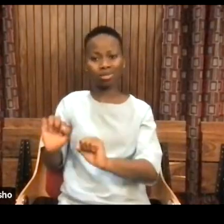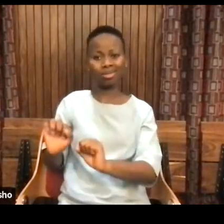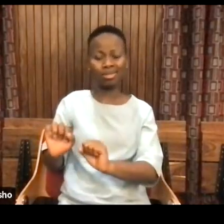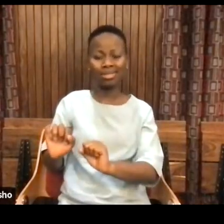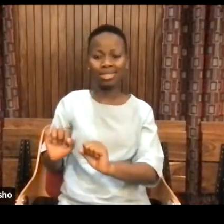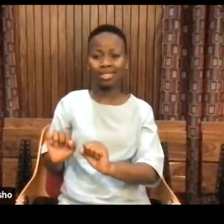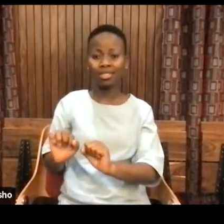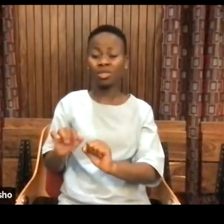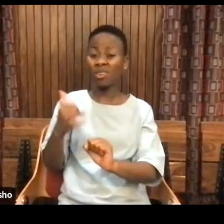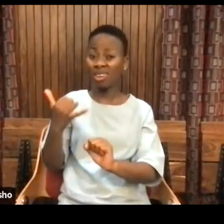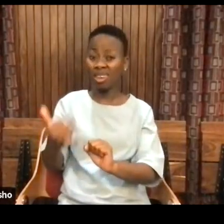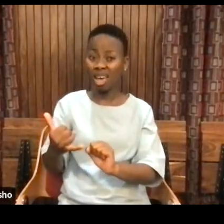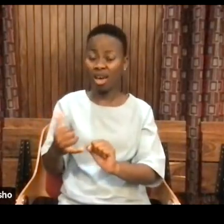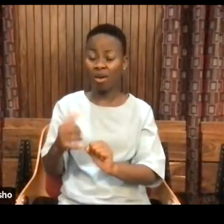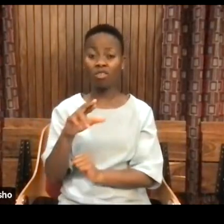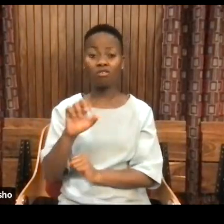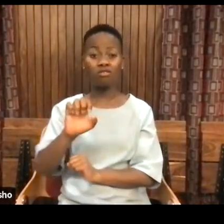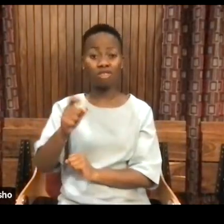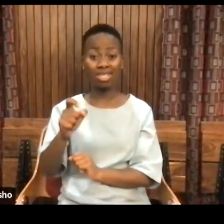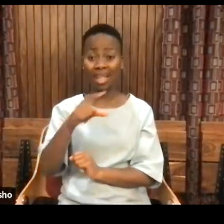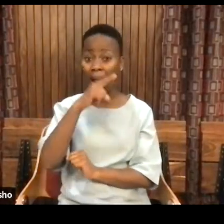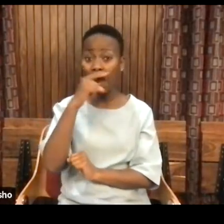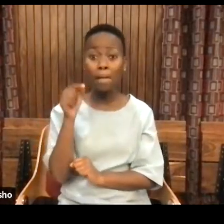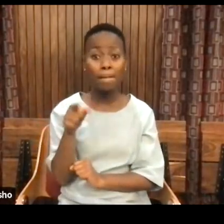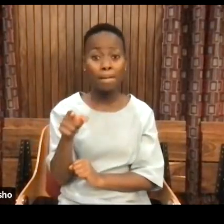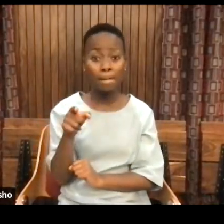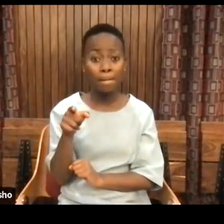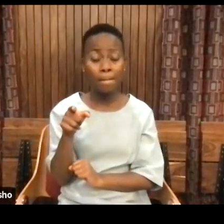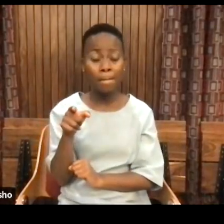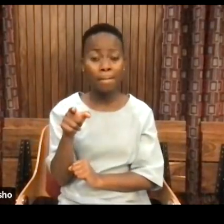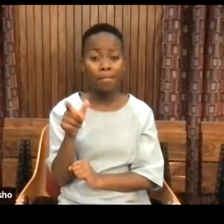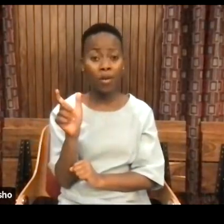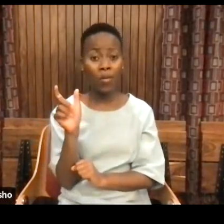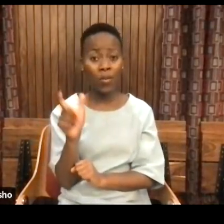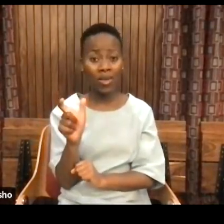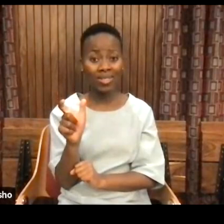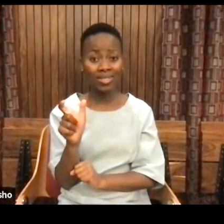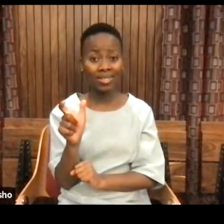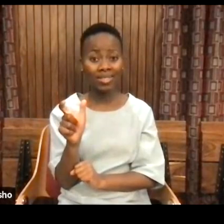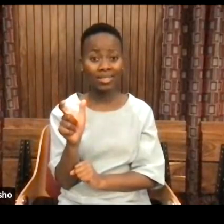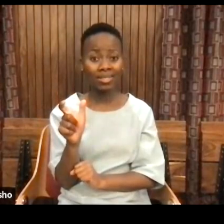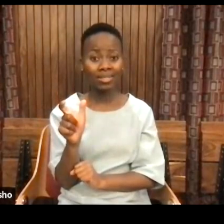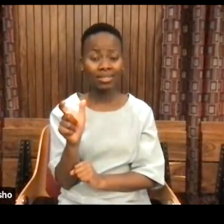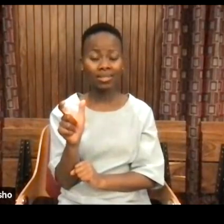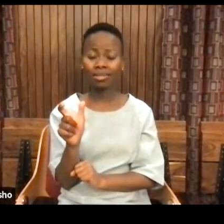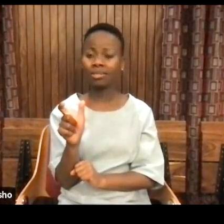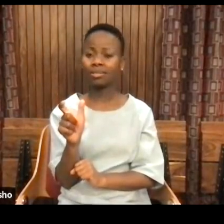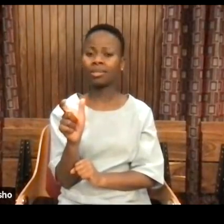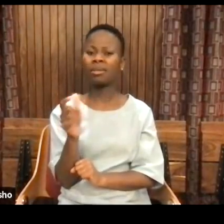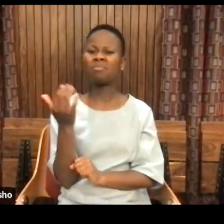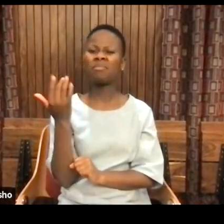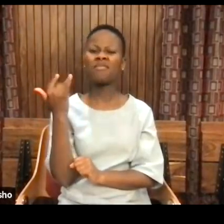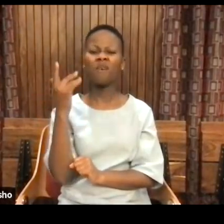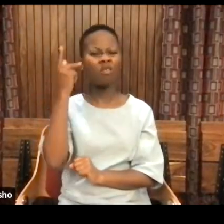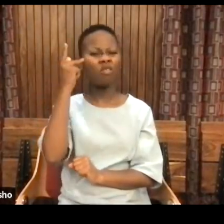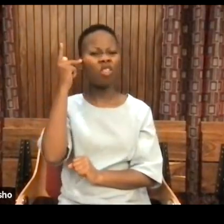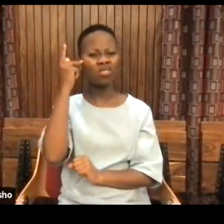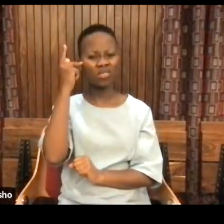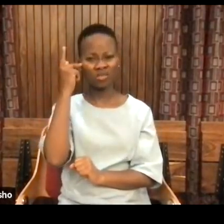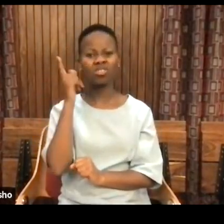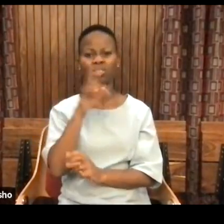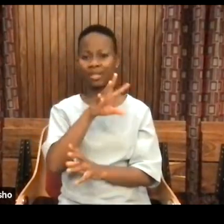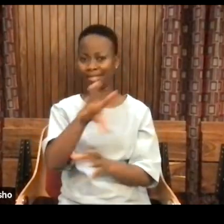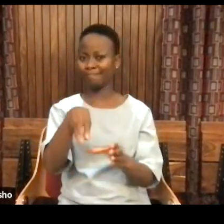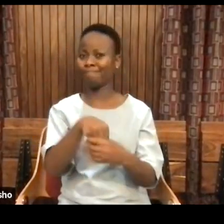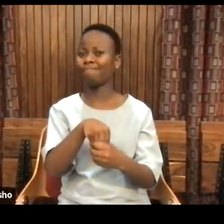plot gets even more thick because Rex was a term to refer to a form of knowledge that was uniquely presented